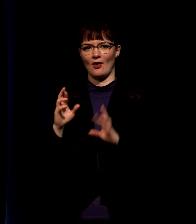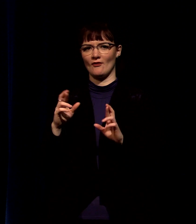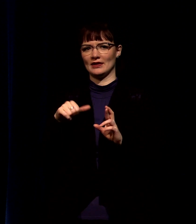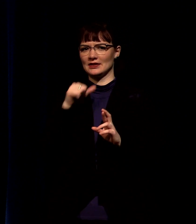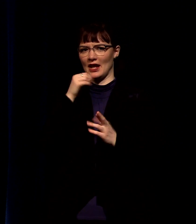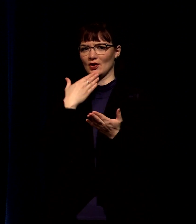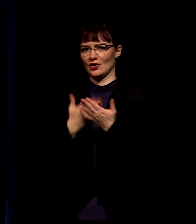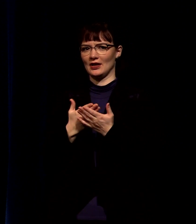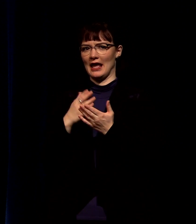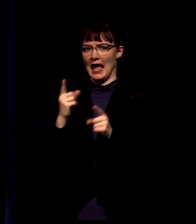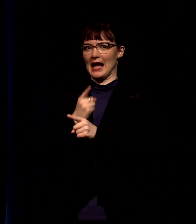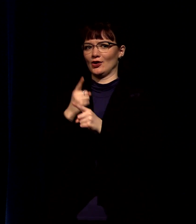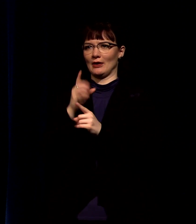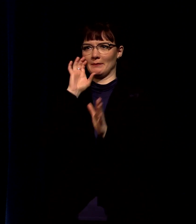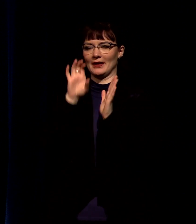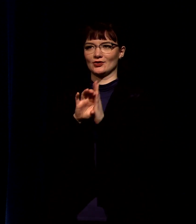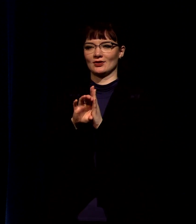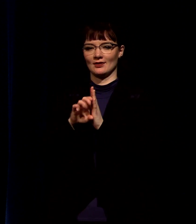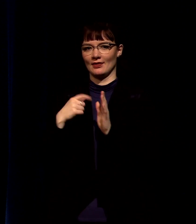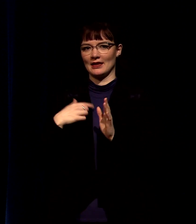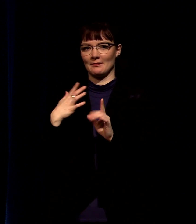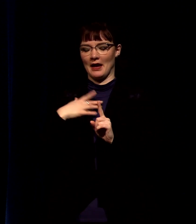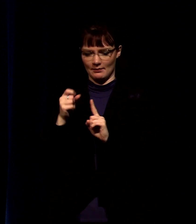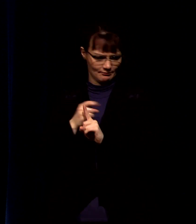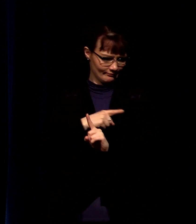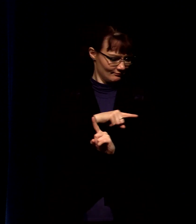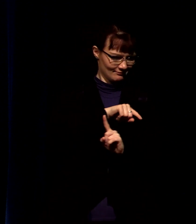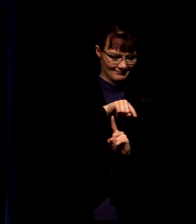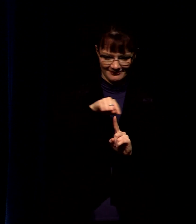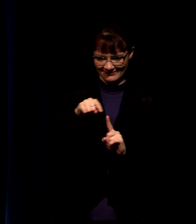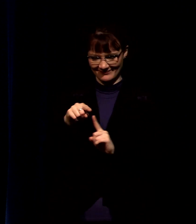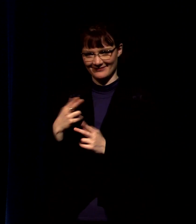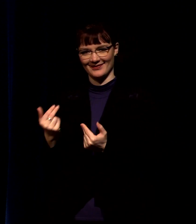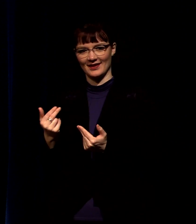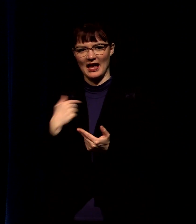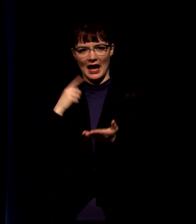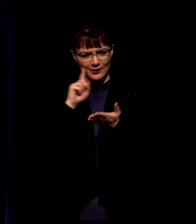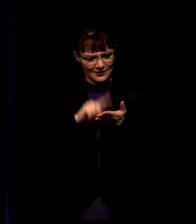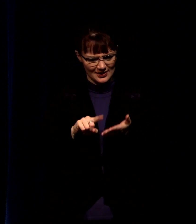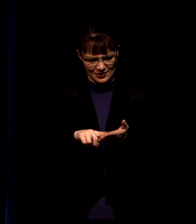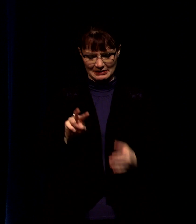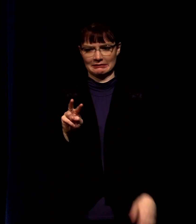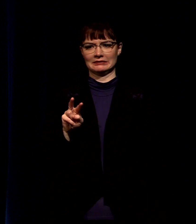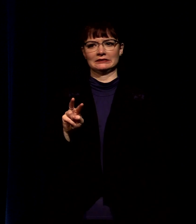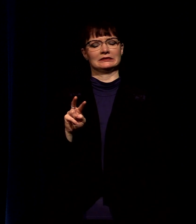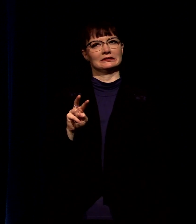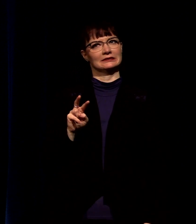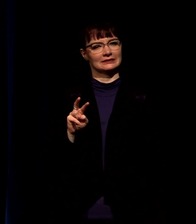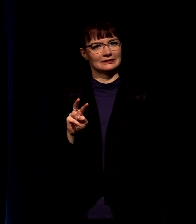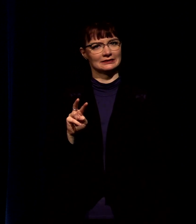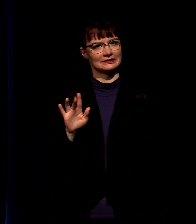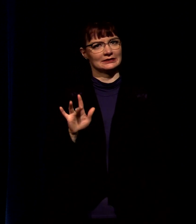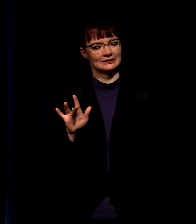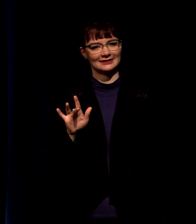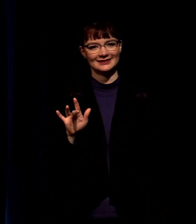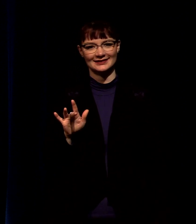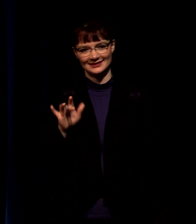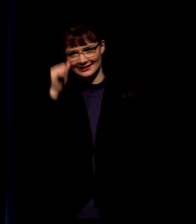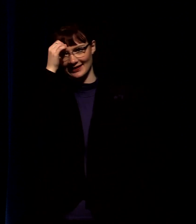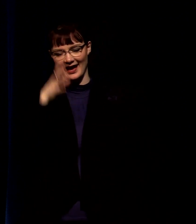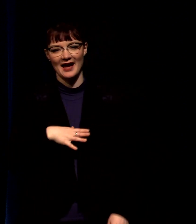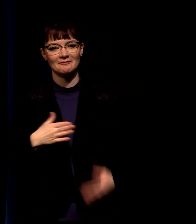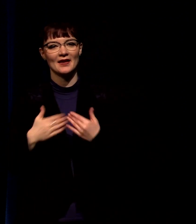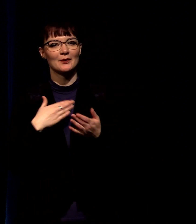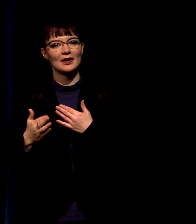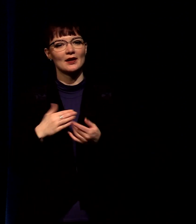anyway that's a side note i just i just i researched this and was wow but notice